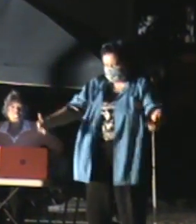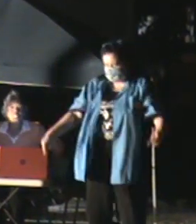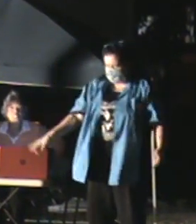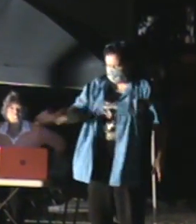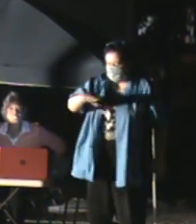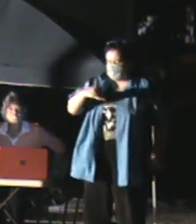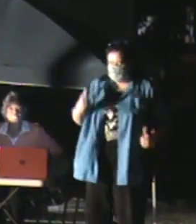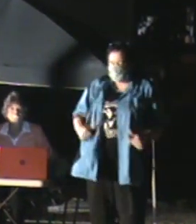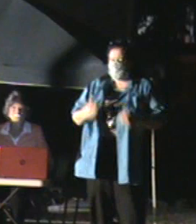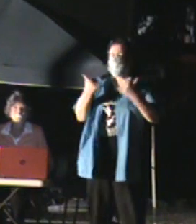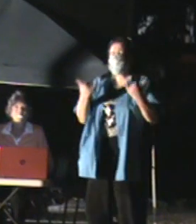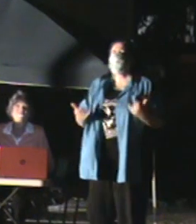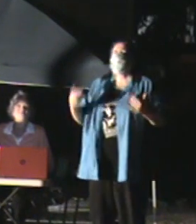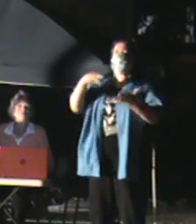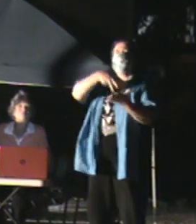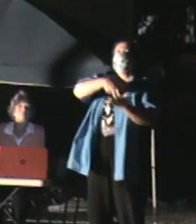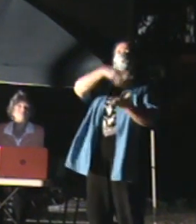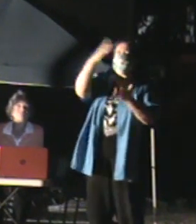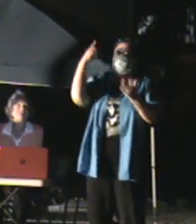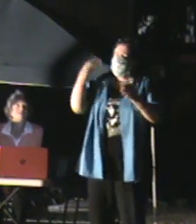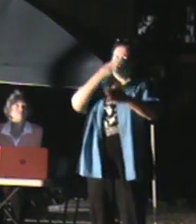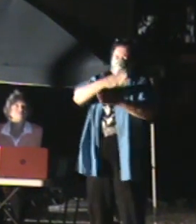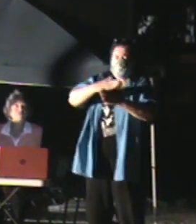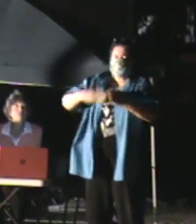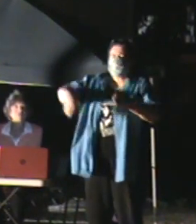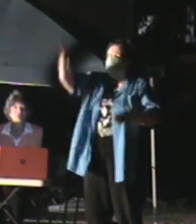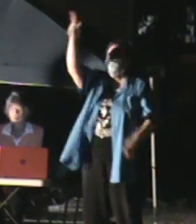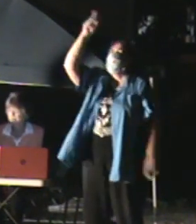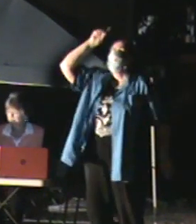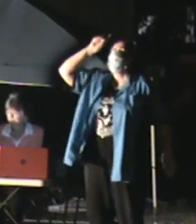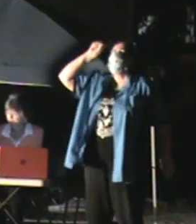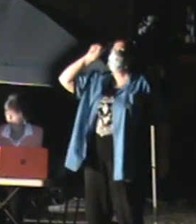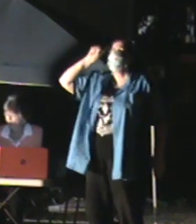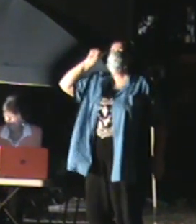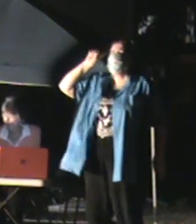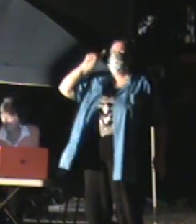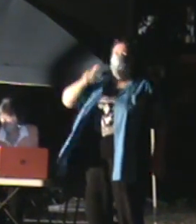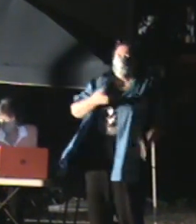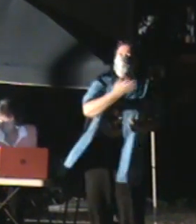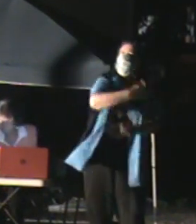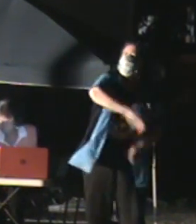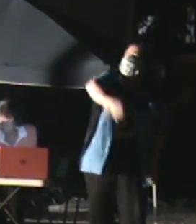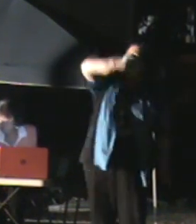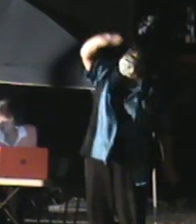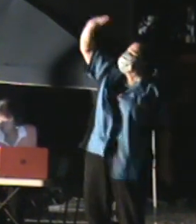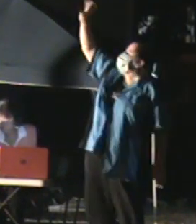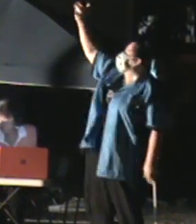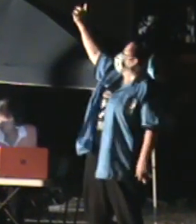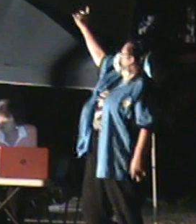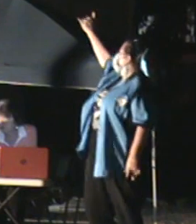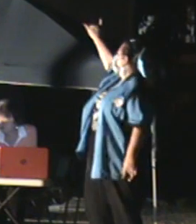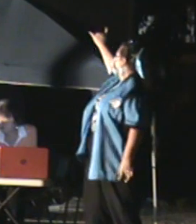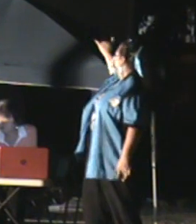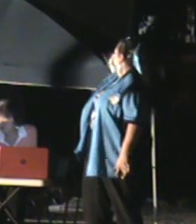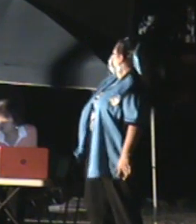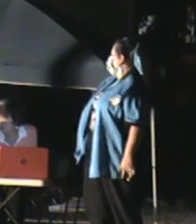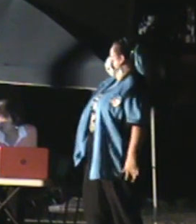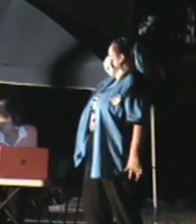And now you're standing alone at the crossroads of your mind You've left your yesterdays behind